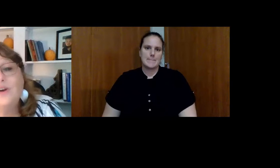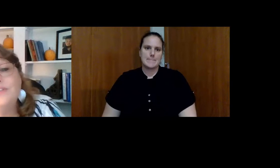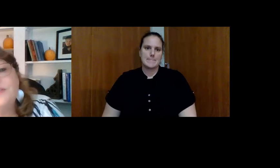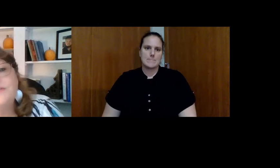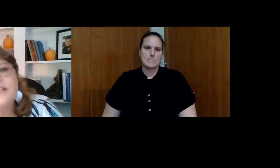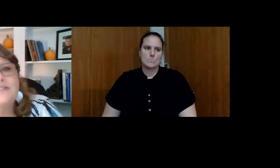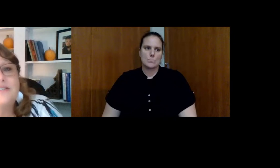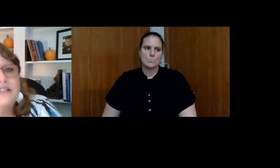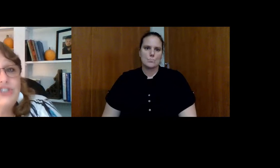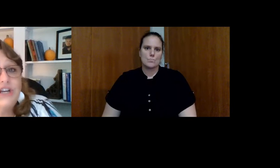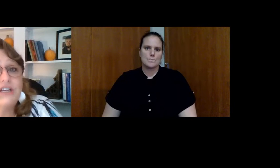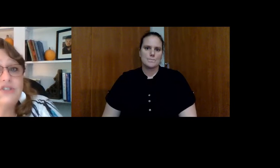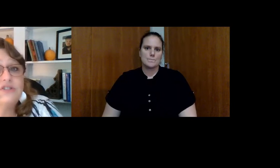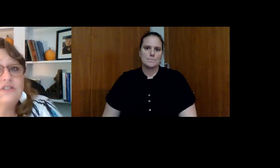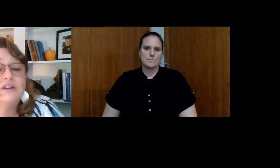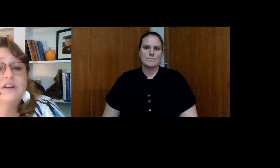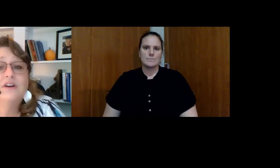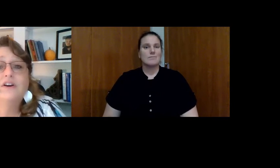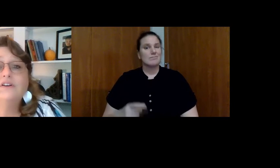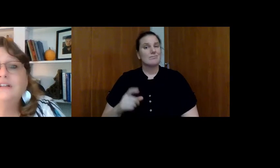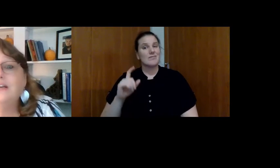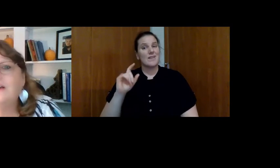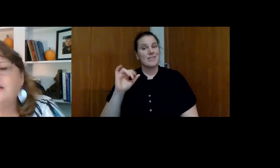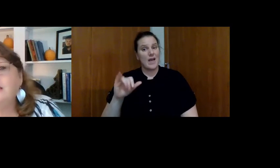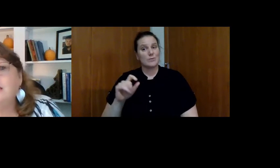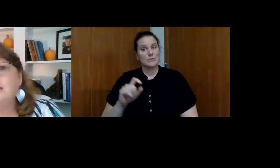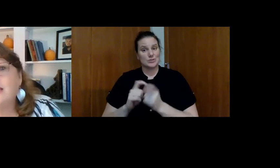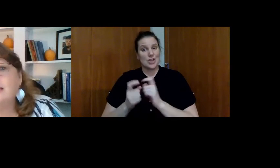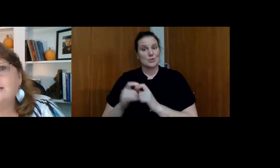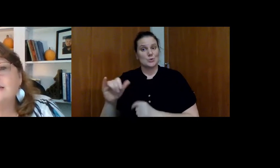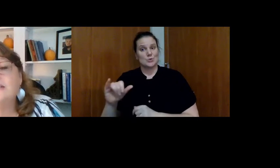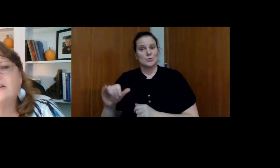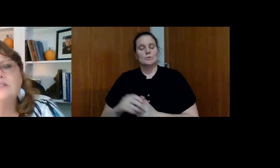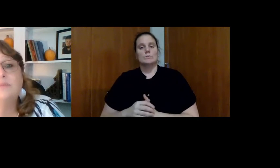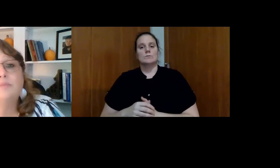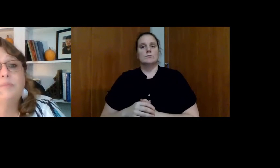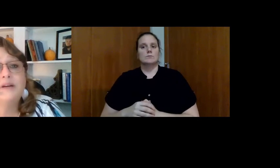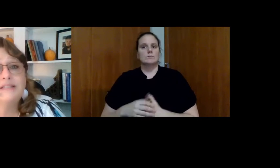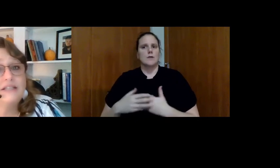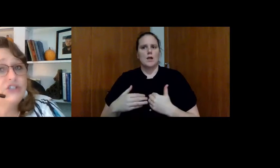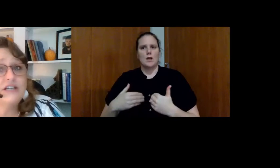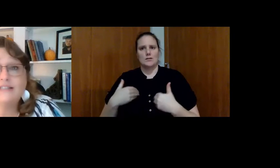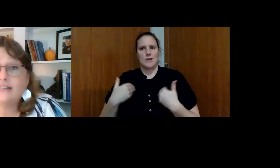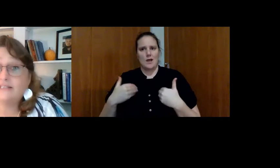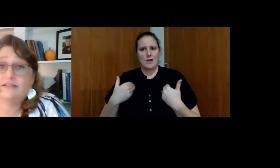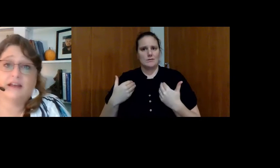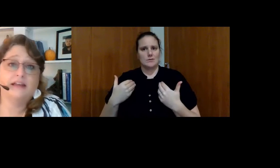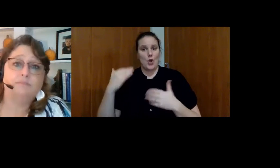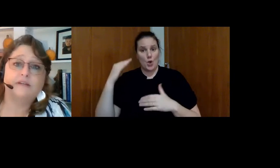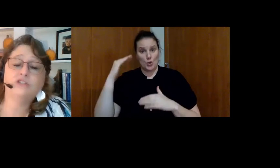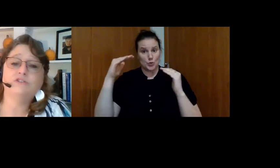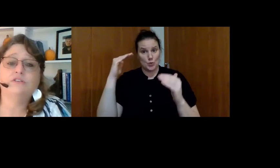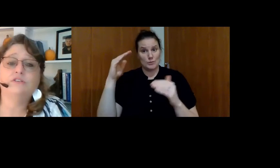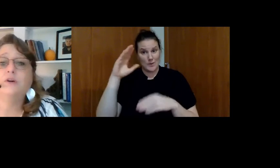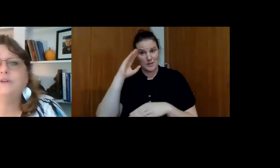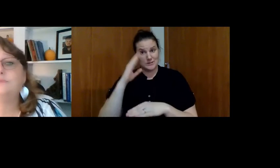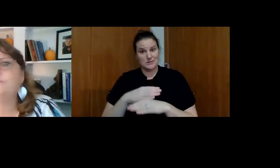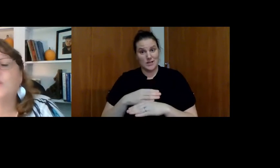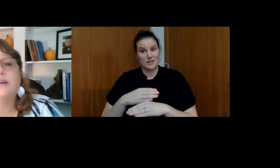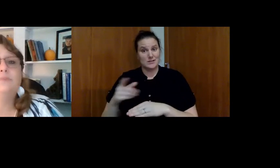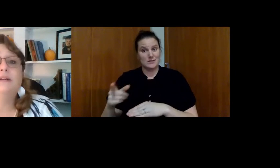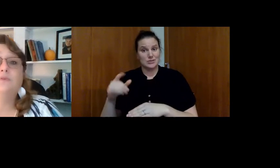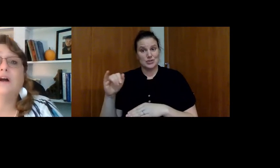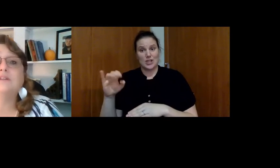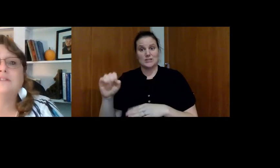And know that those things are going to change. Early on as an adult, my son, Jesse, as I had mentioned earlier,